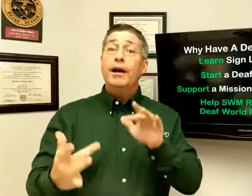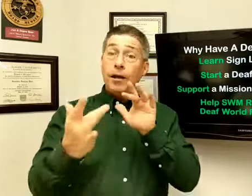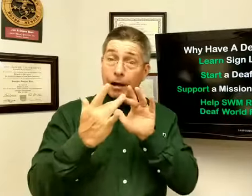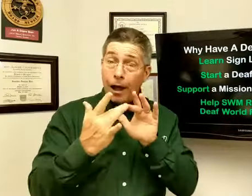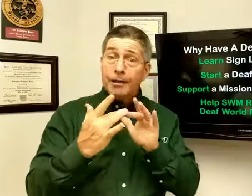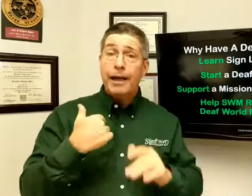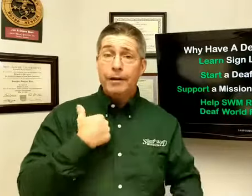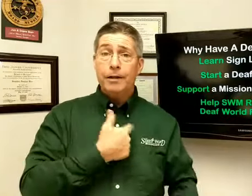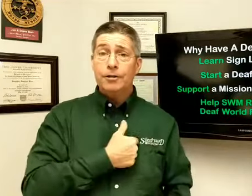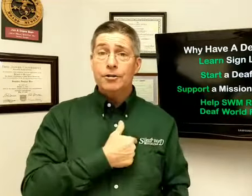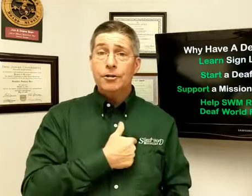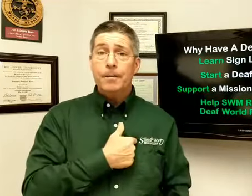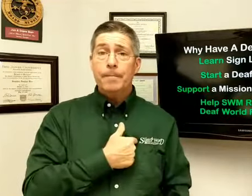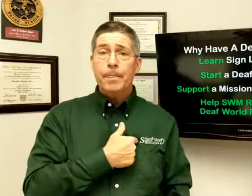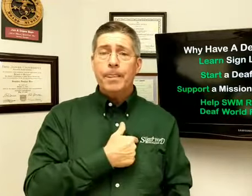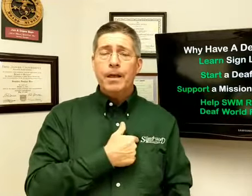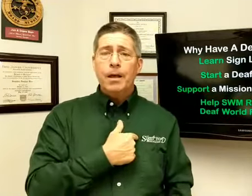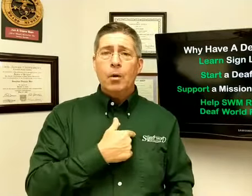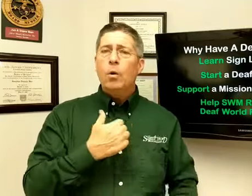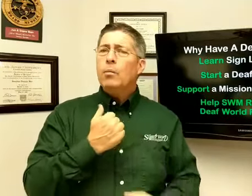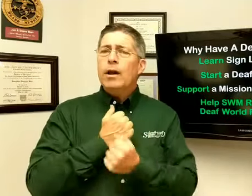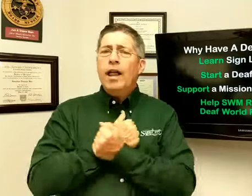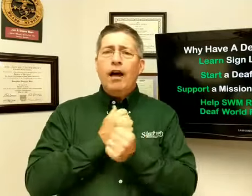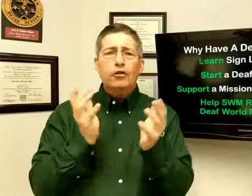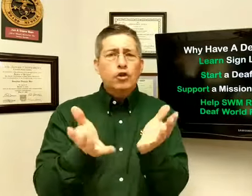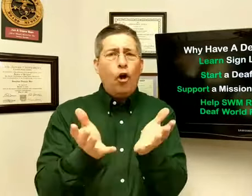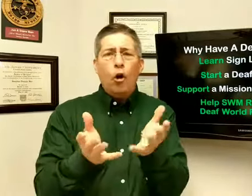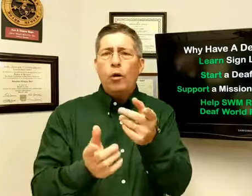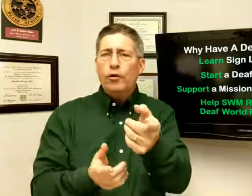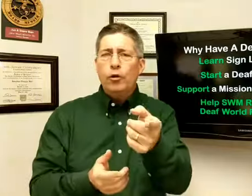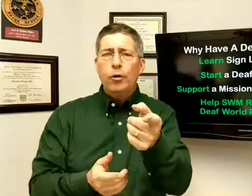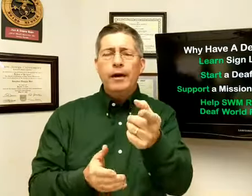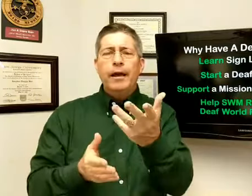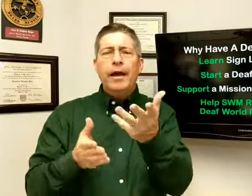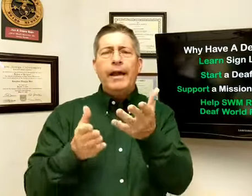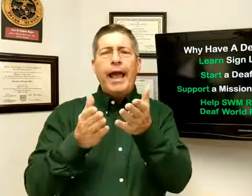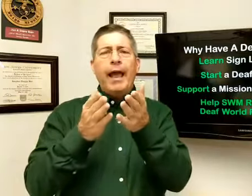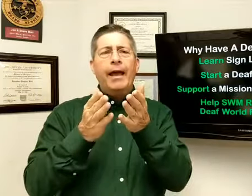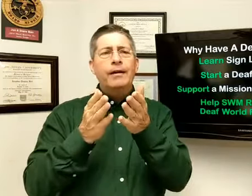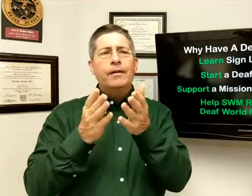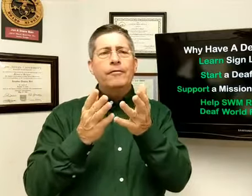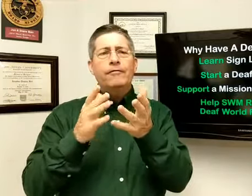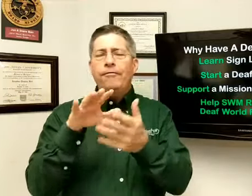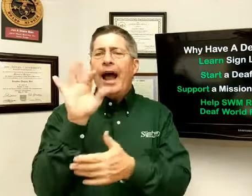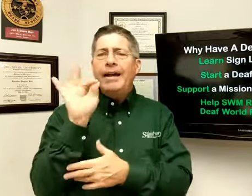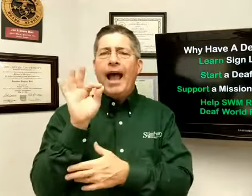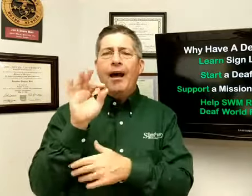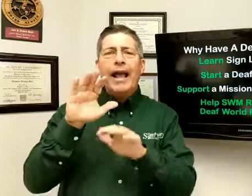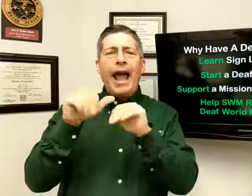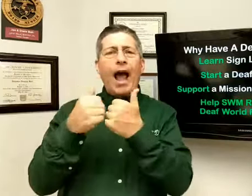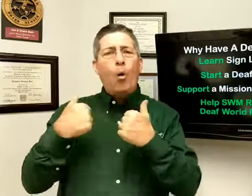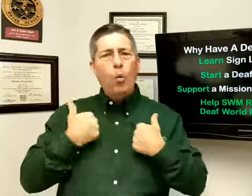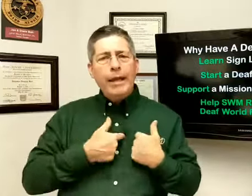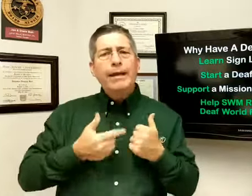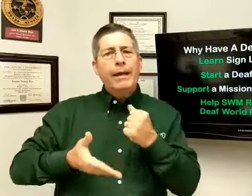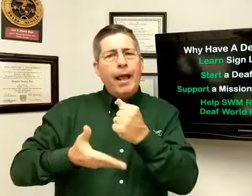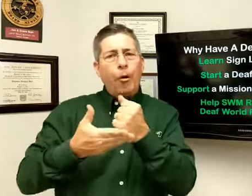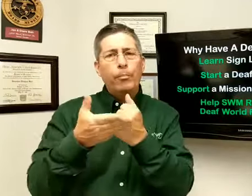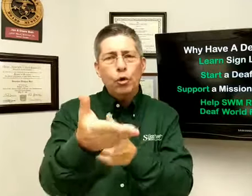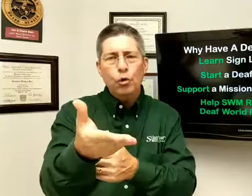Contact us. We would love to talk with you and find out how we can help you